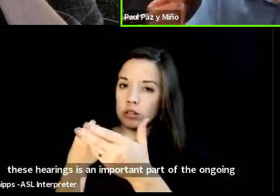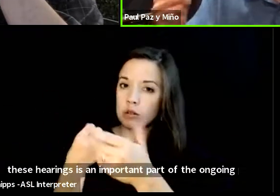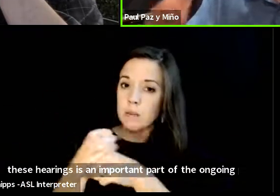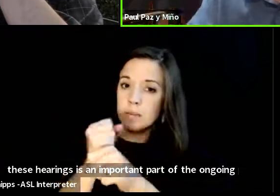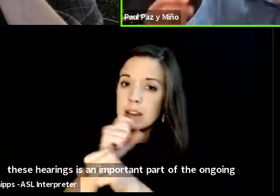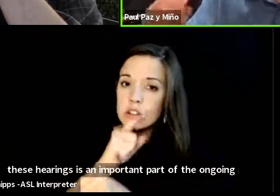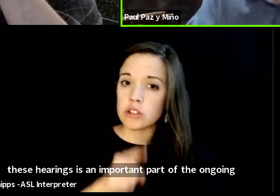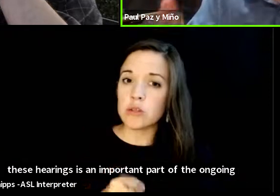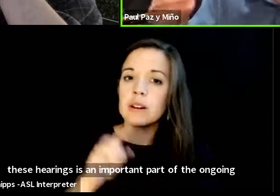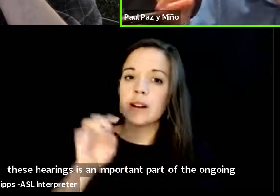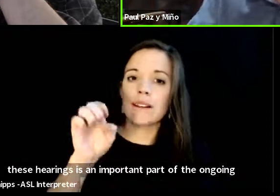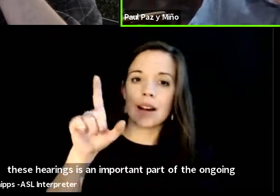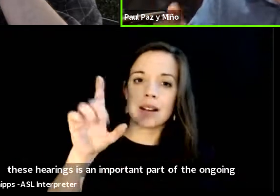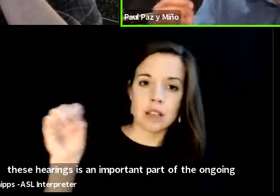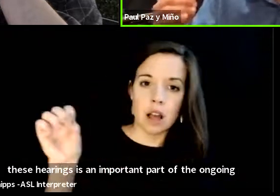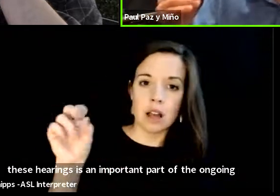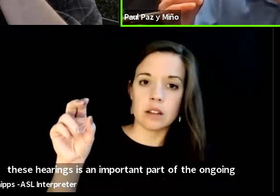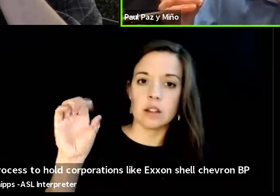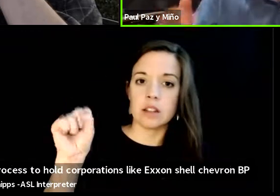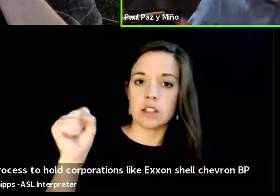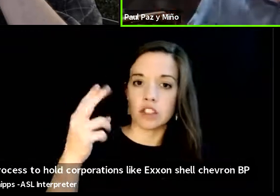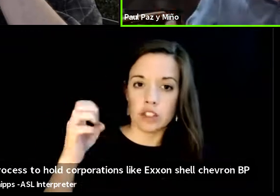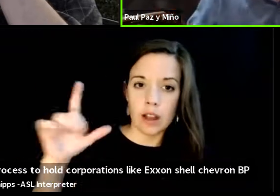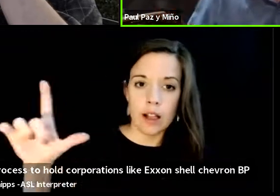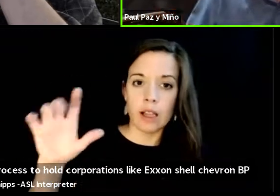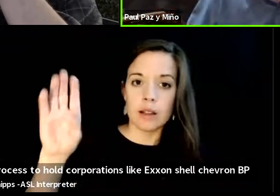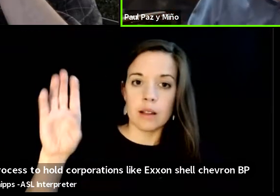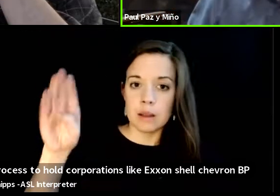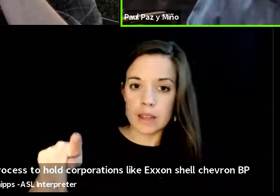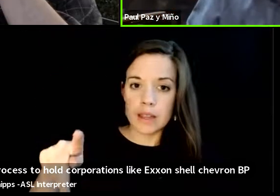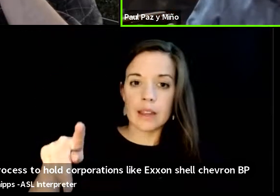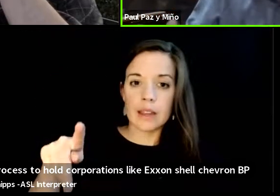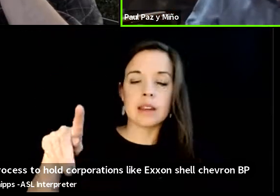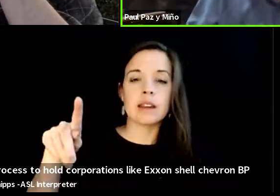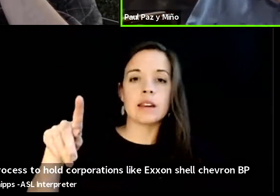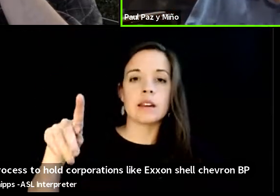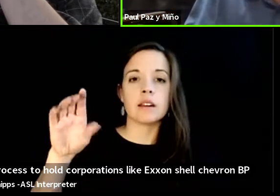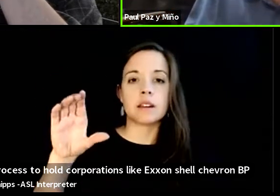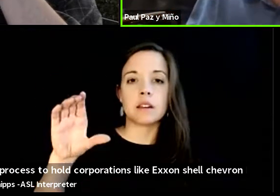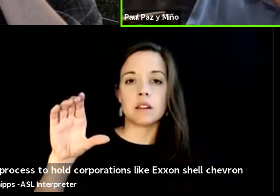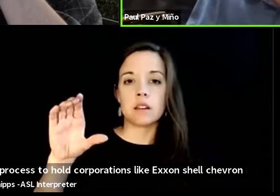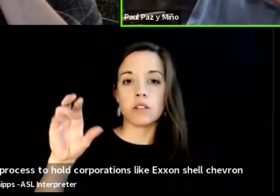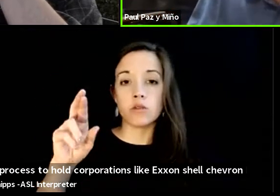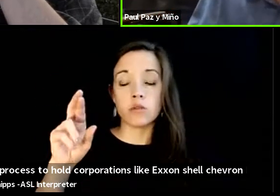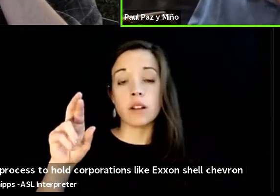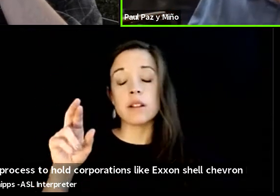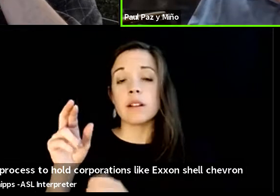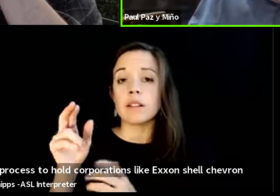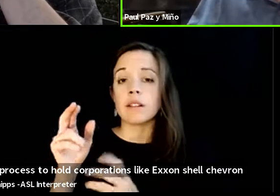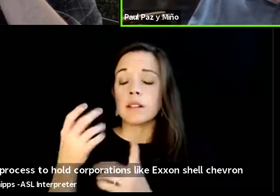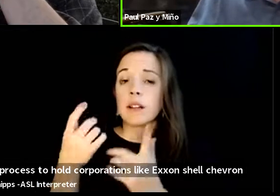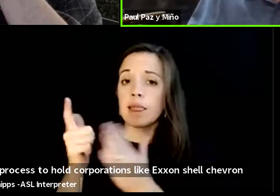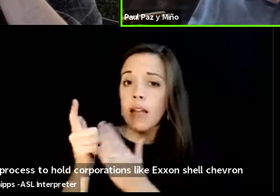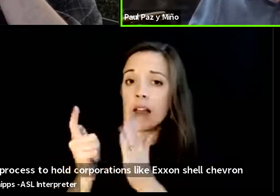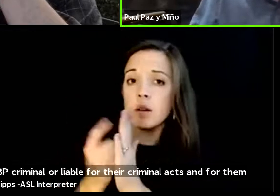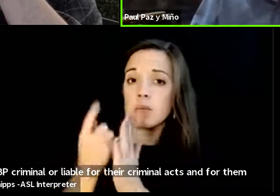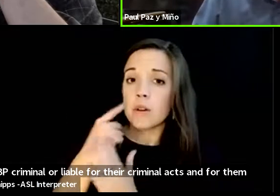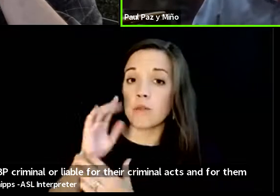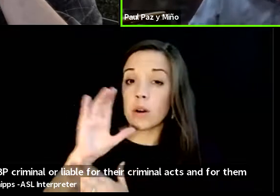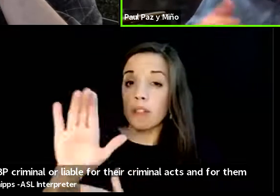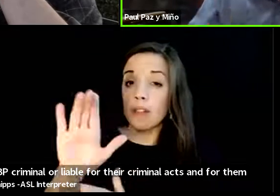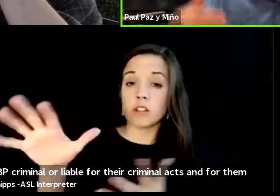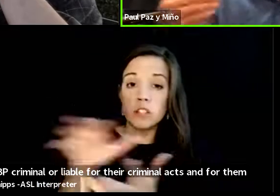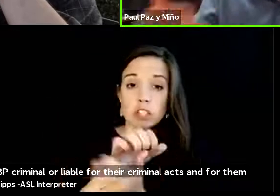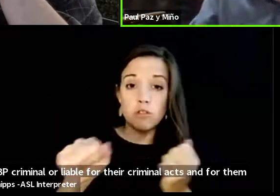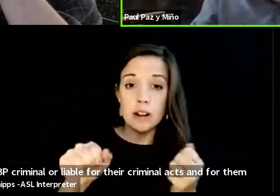exxon shell chevron bp the criminal or uh liable for their criminal acts and for the destructive acts